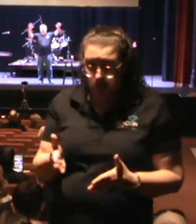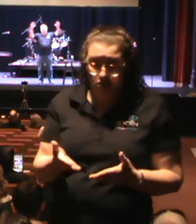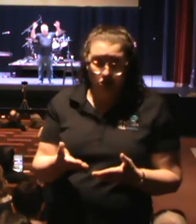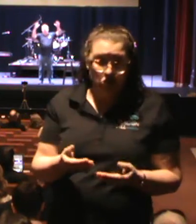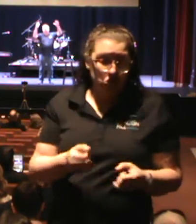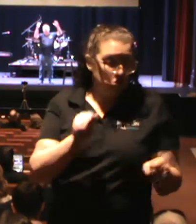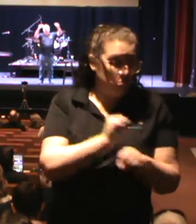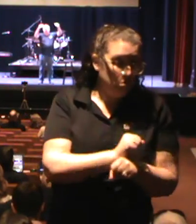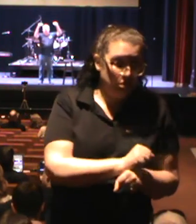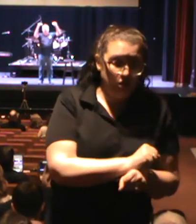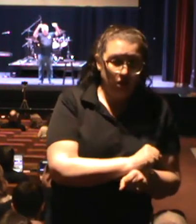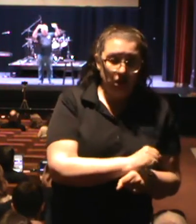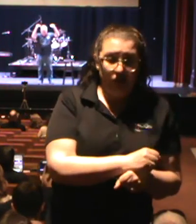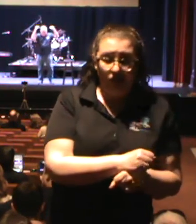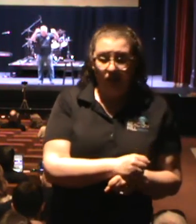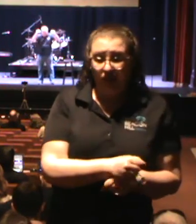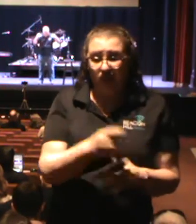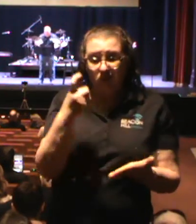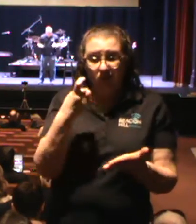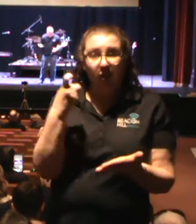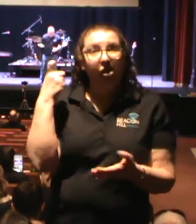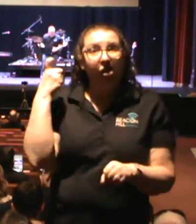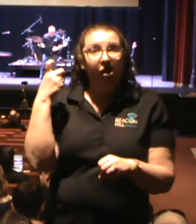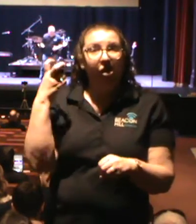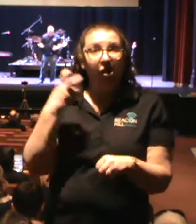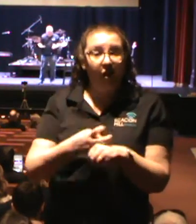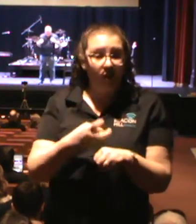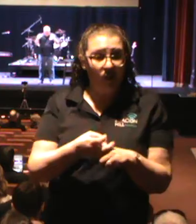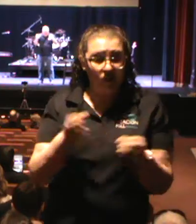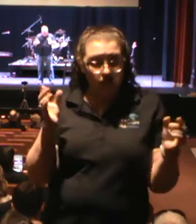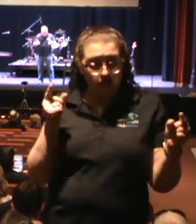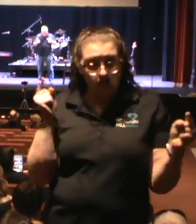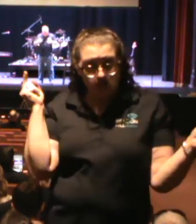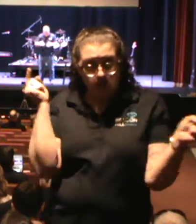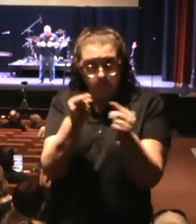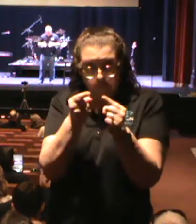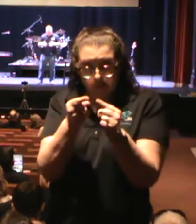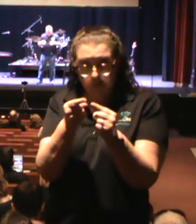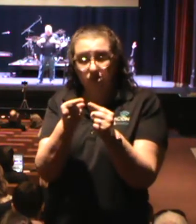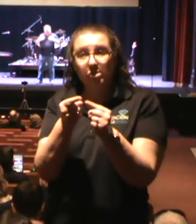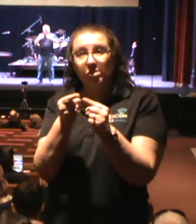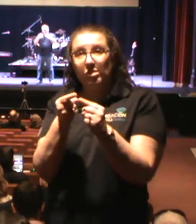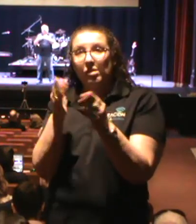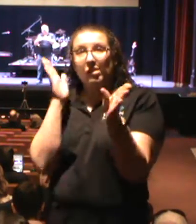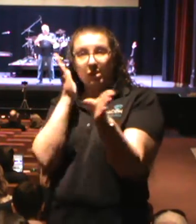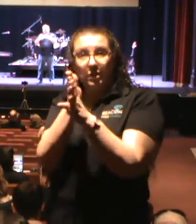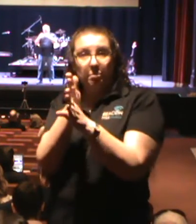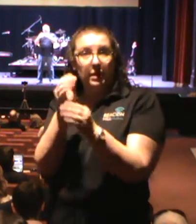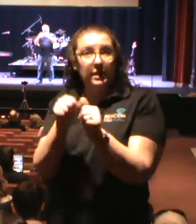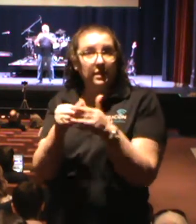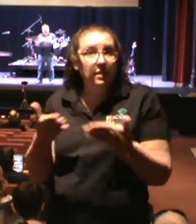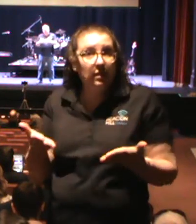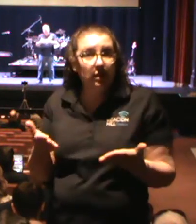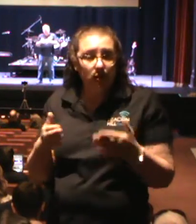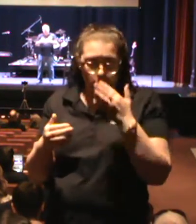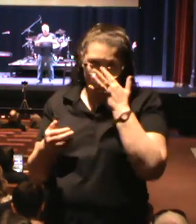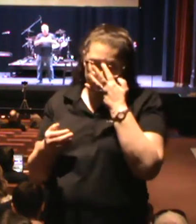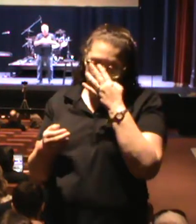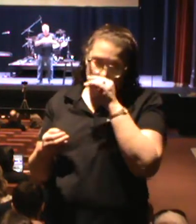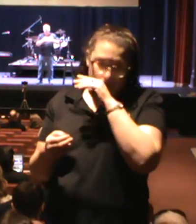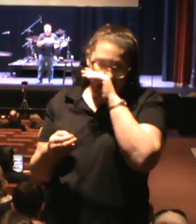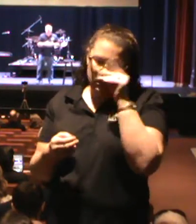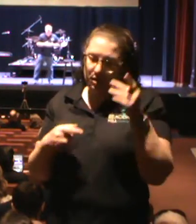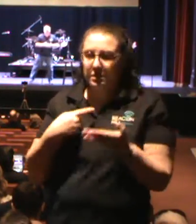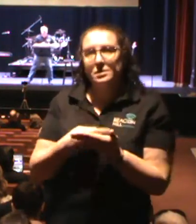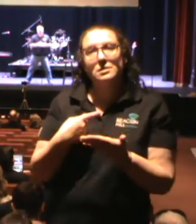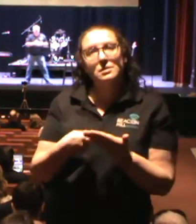that it's hard to focus and keep focused on the main thing. And so Paul knew that sometimes the pastor can